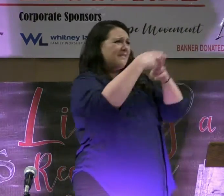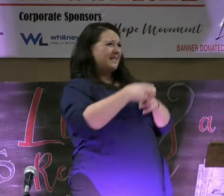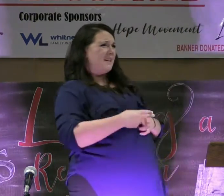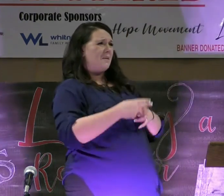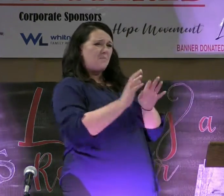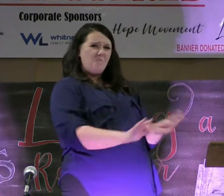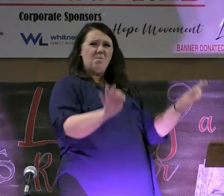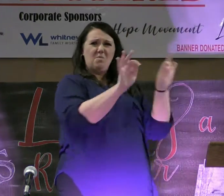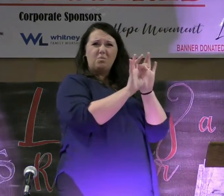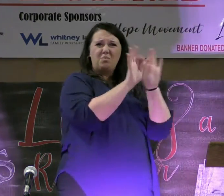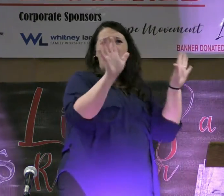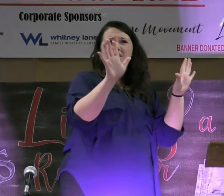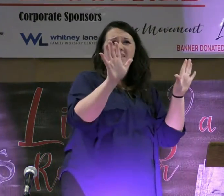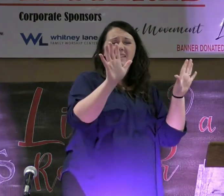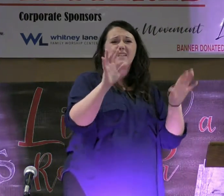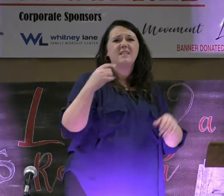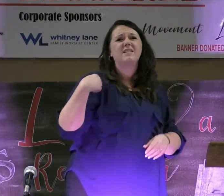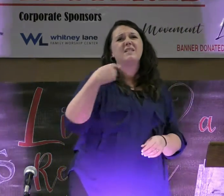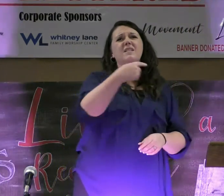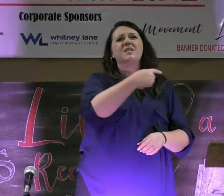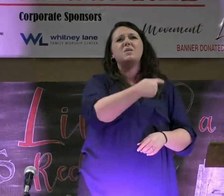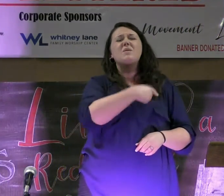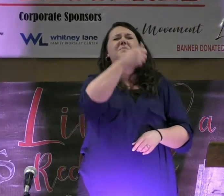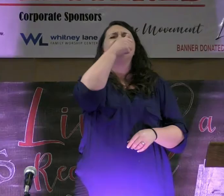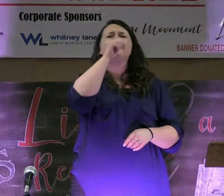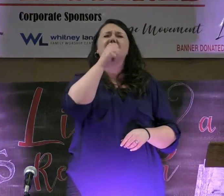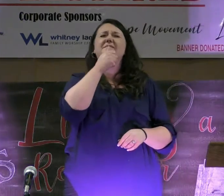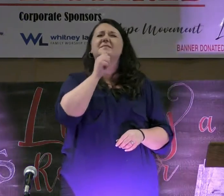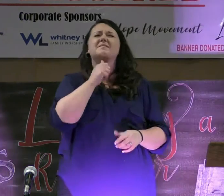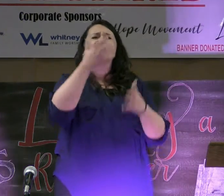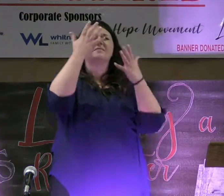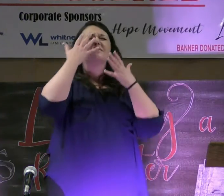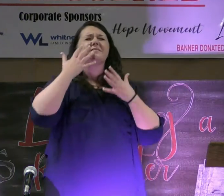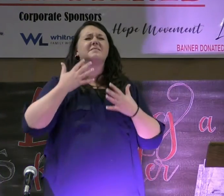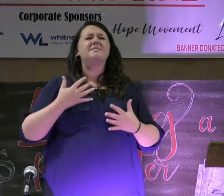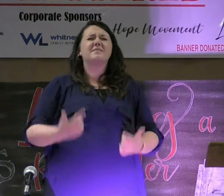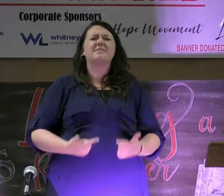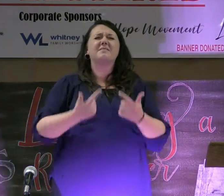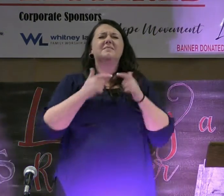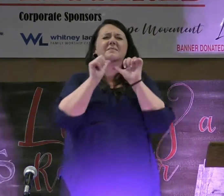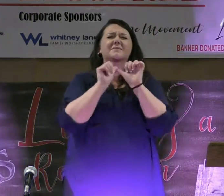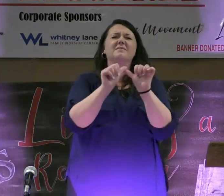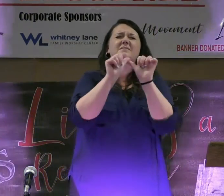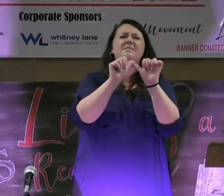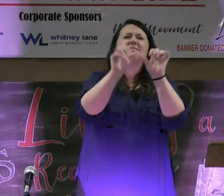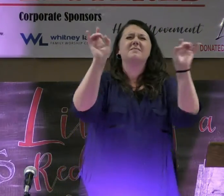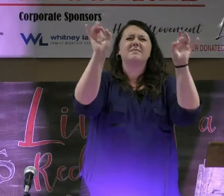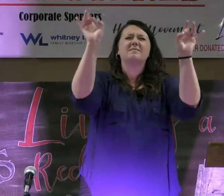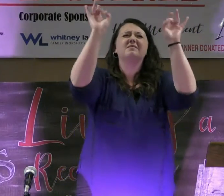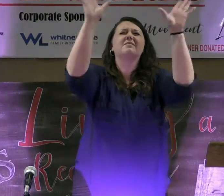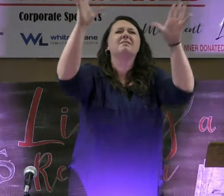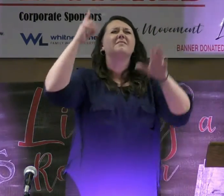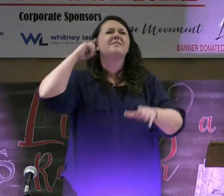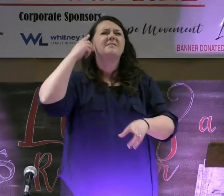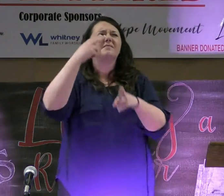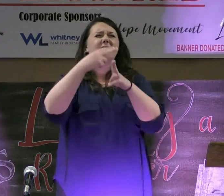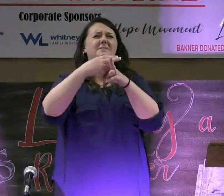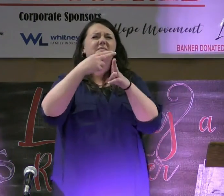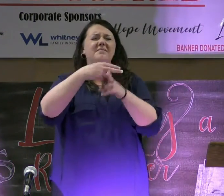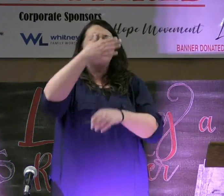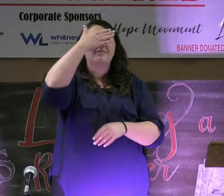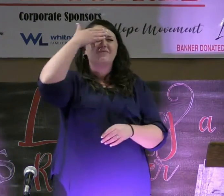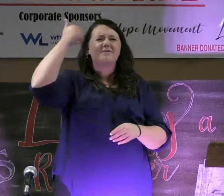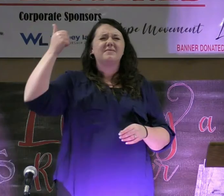unworthy. When we've been drowning in discouragement, living in a seemingly never-ending crisis, and heard the name